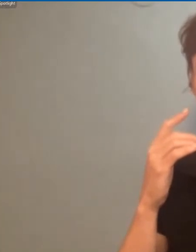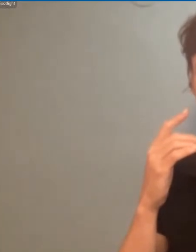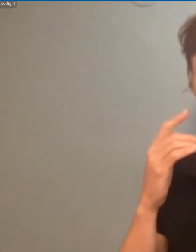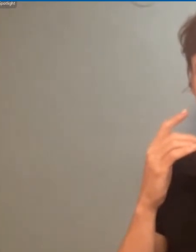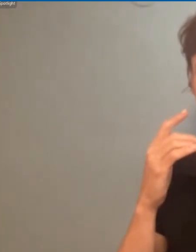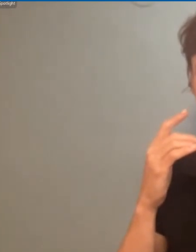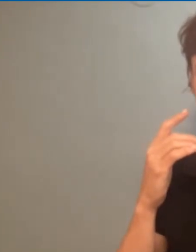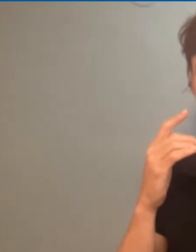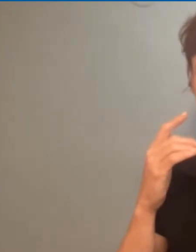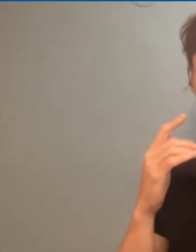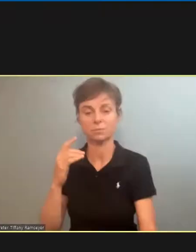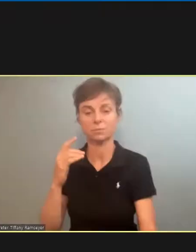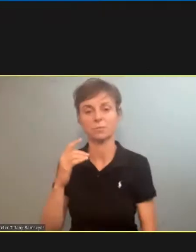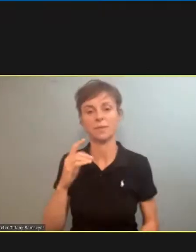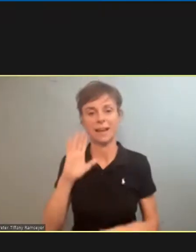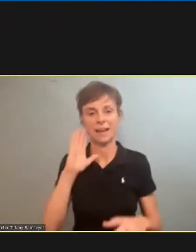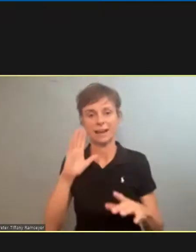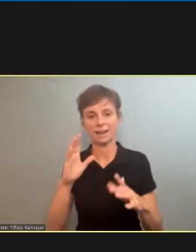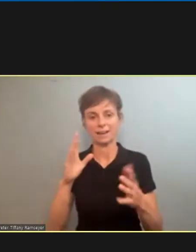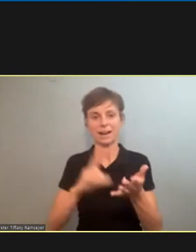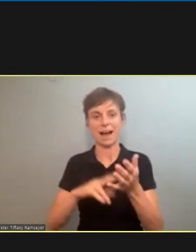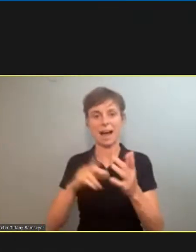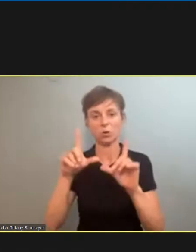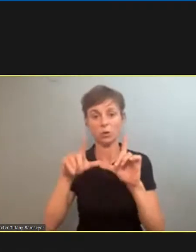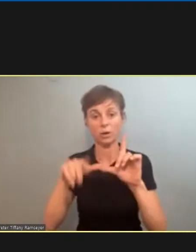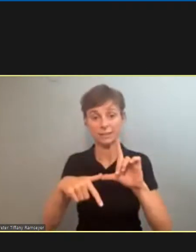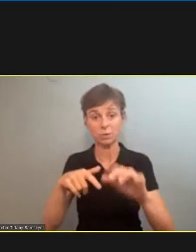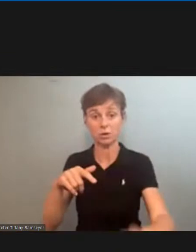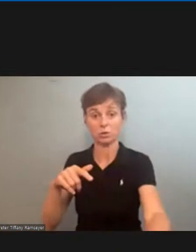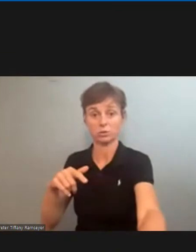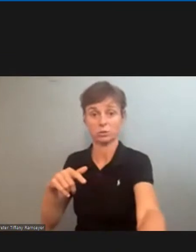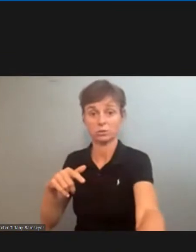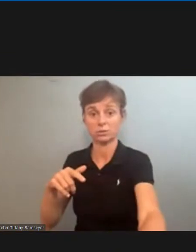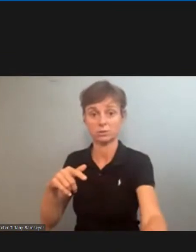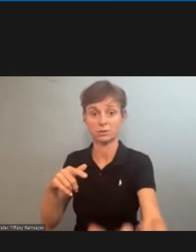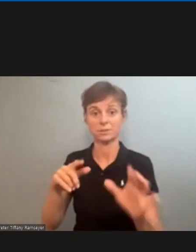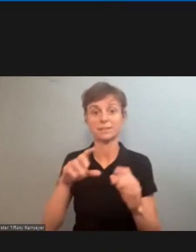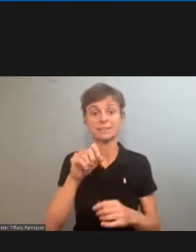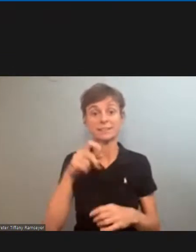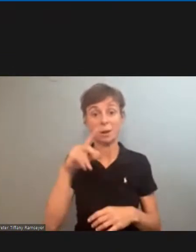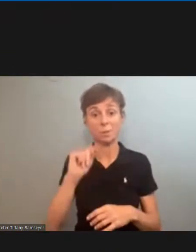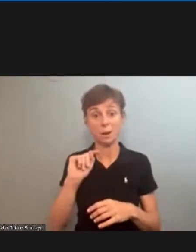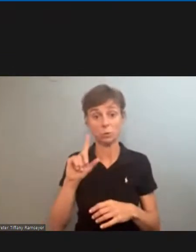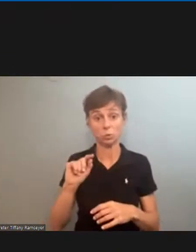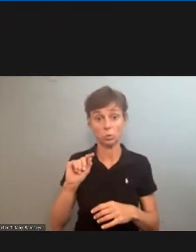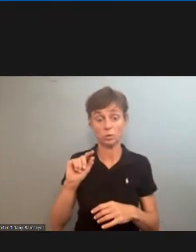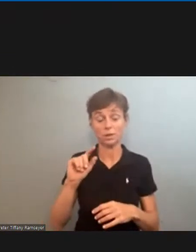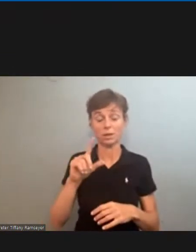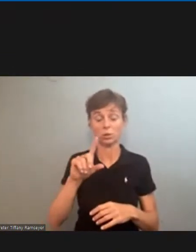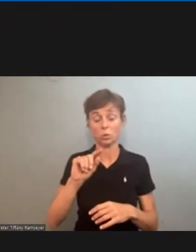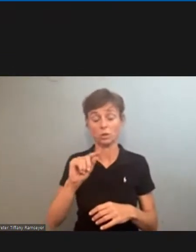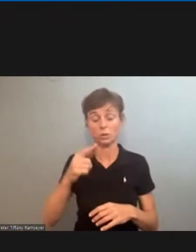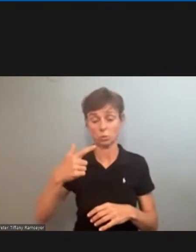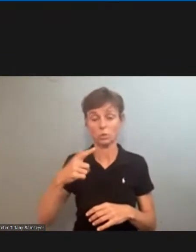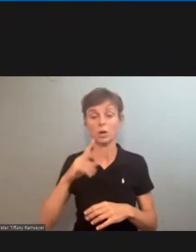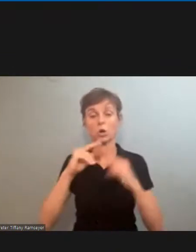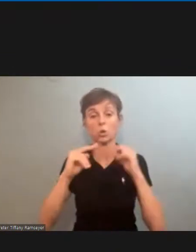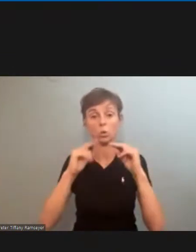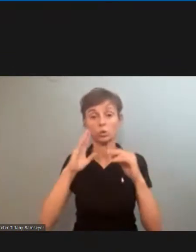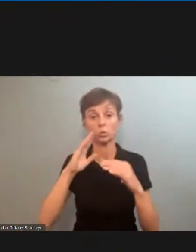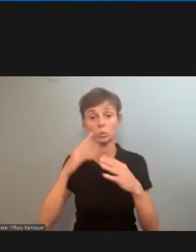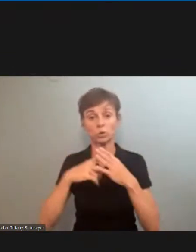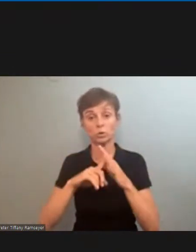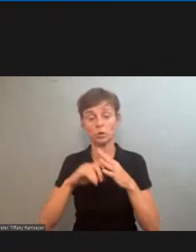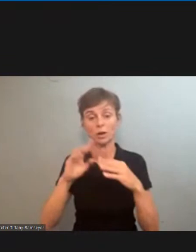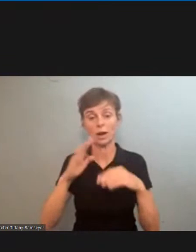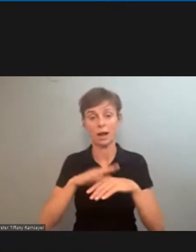states postal service expires on september the 20th 2021 negotiations for a new contract will begin on june